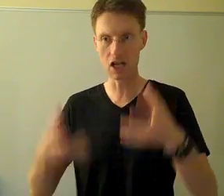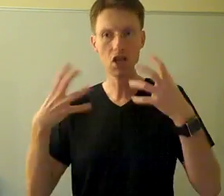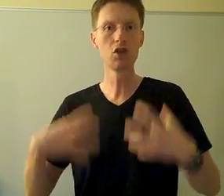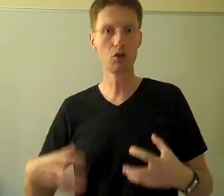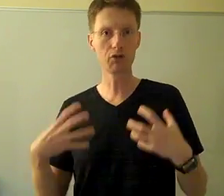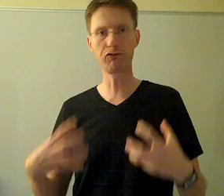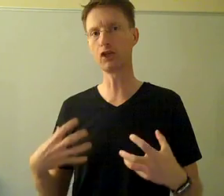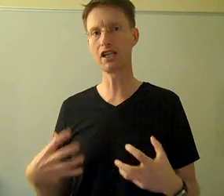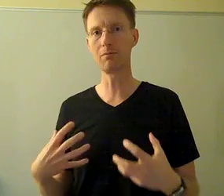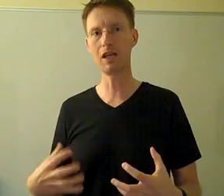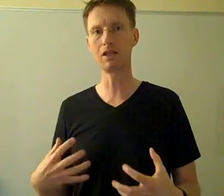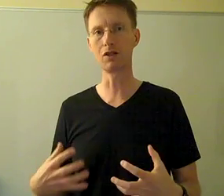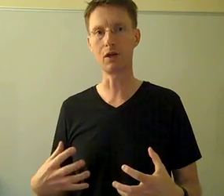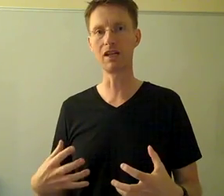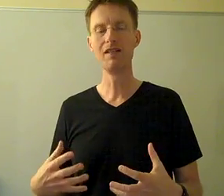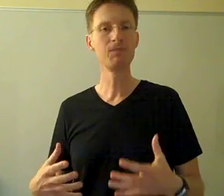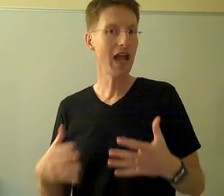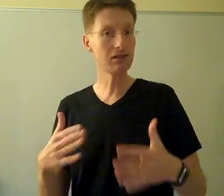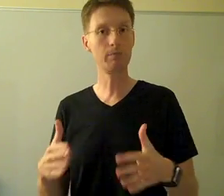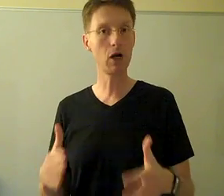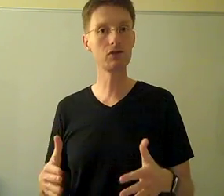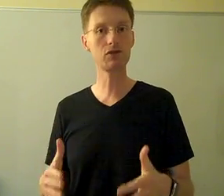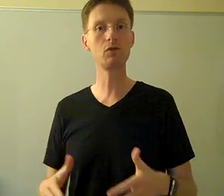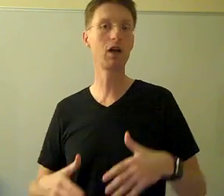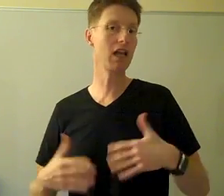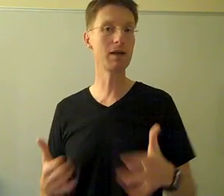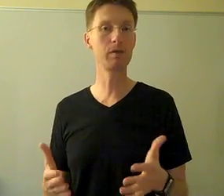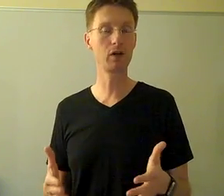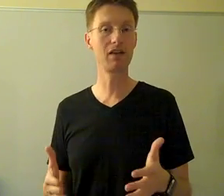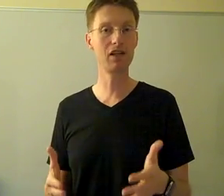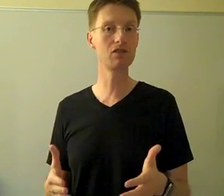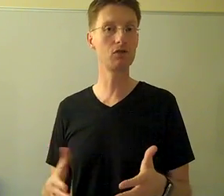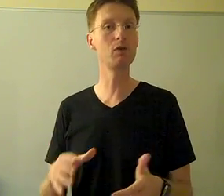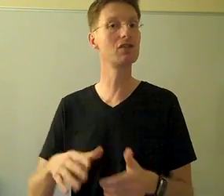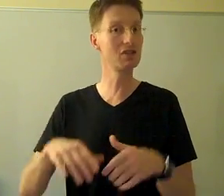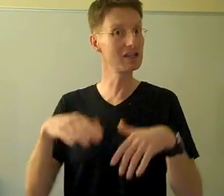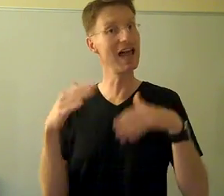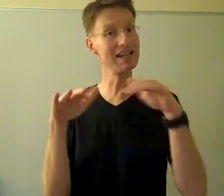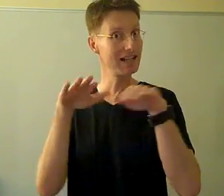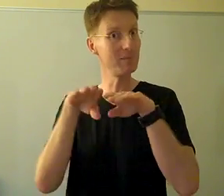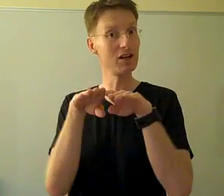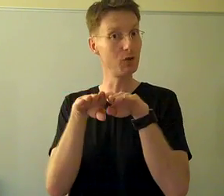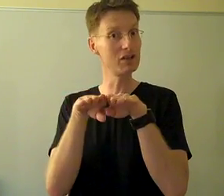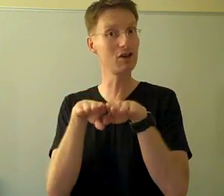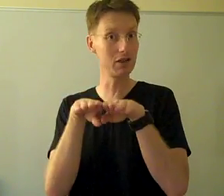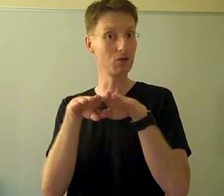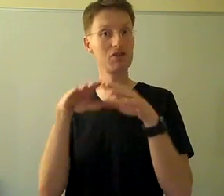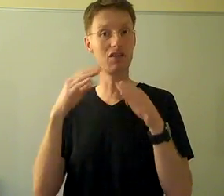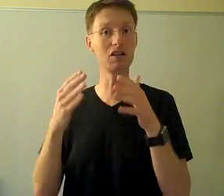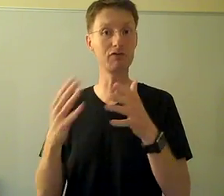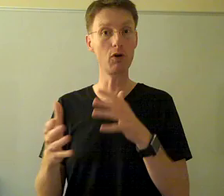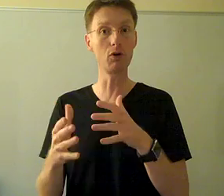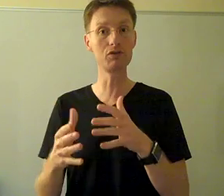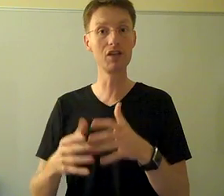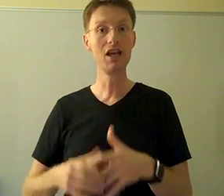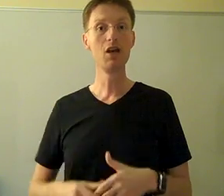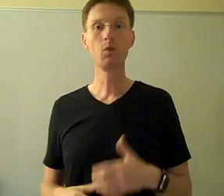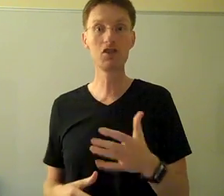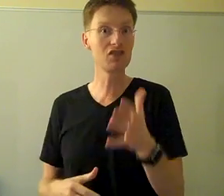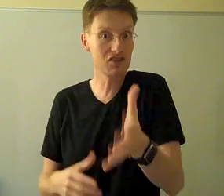you're fully committed to it, as opposed to what a lot of people give in to, which is just lightening up their voice going towards thinner folds, which just